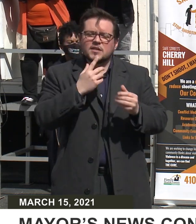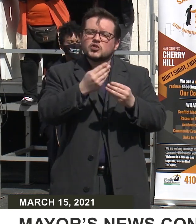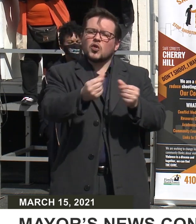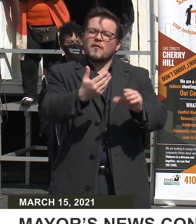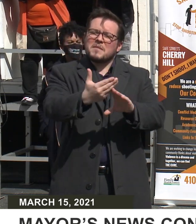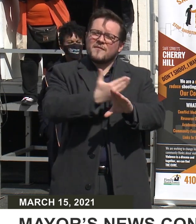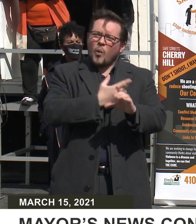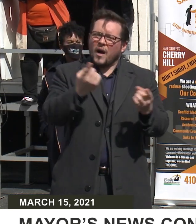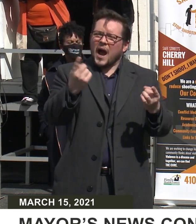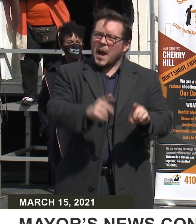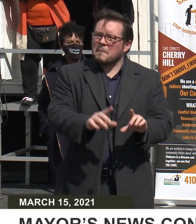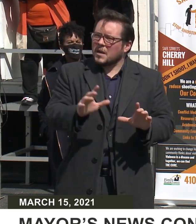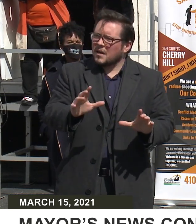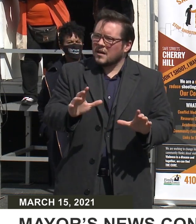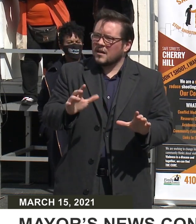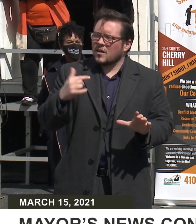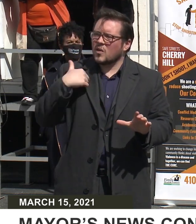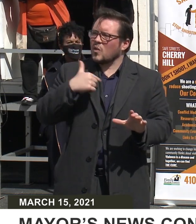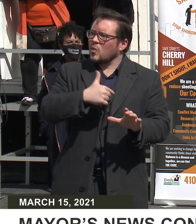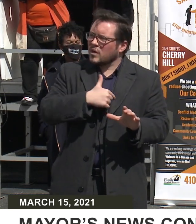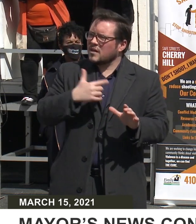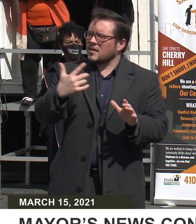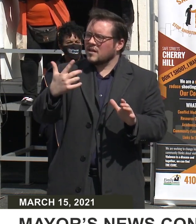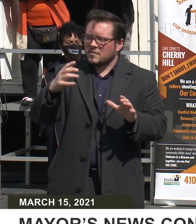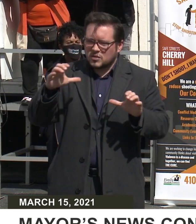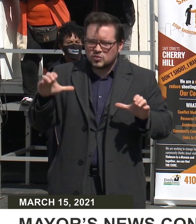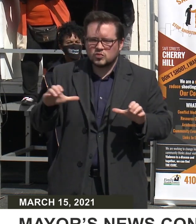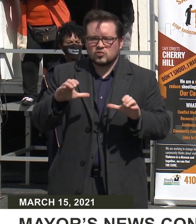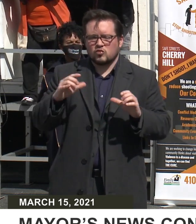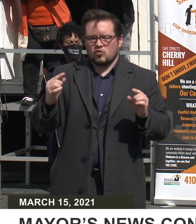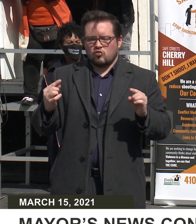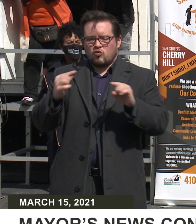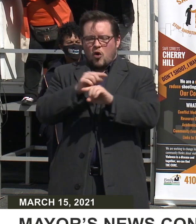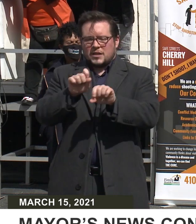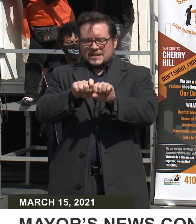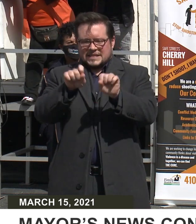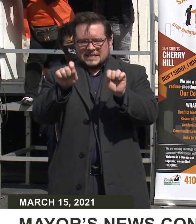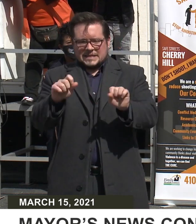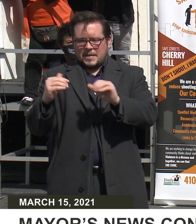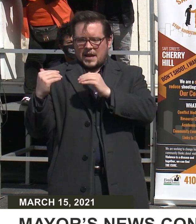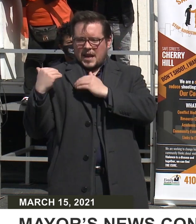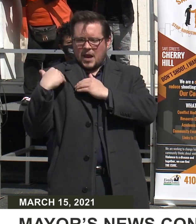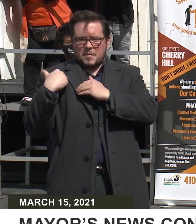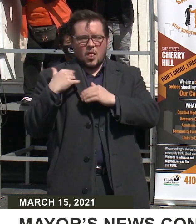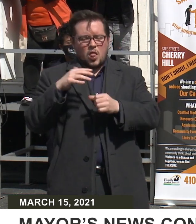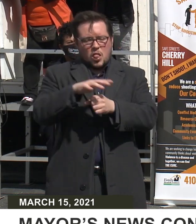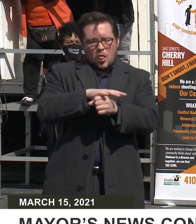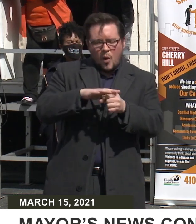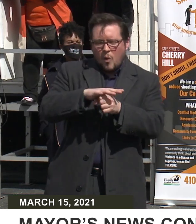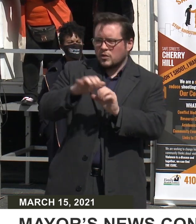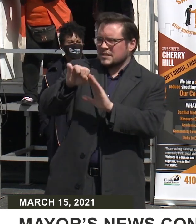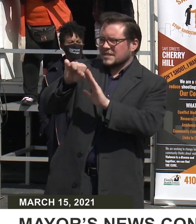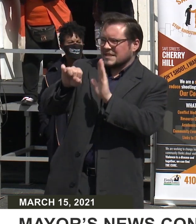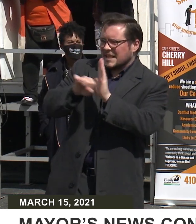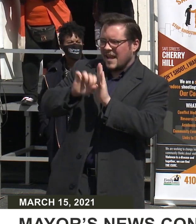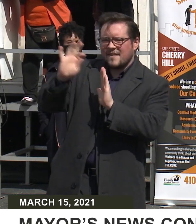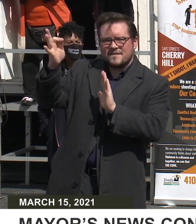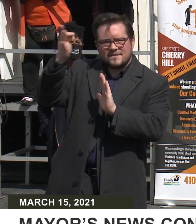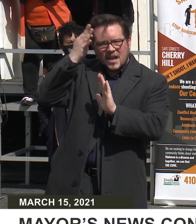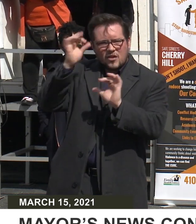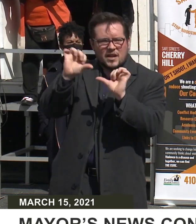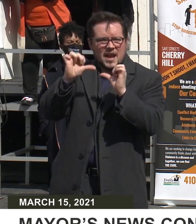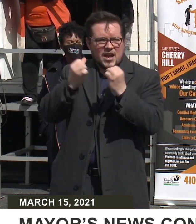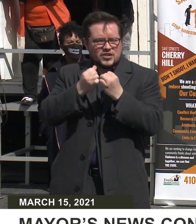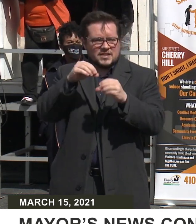Monsee has been tasked with driving cross-system accountability among local, state, and federal agencies serving our city.